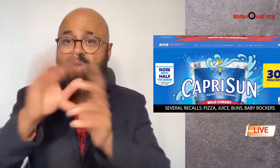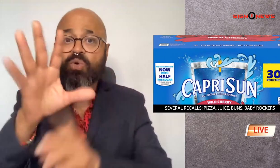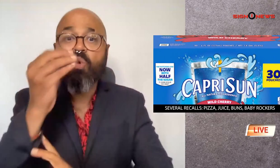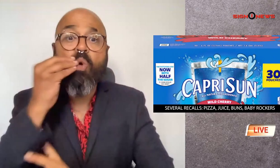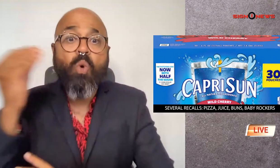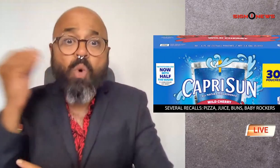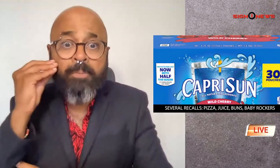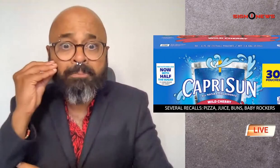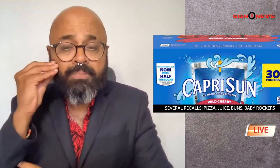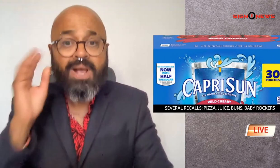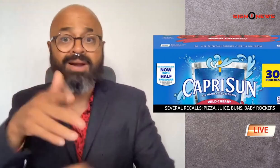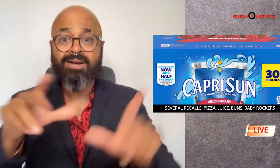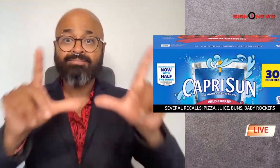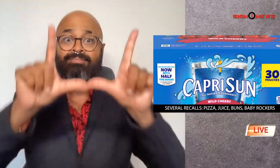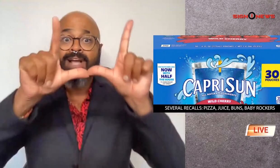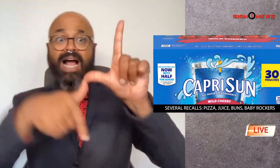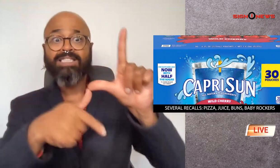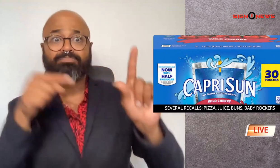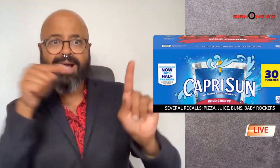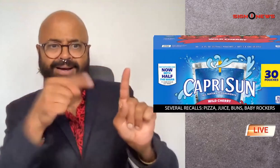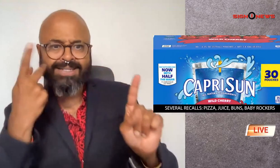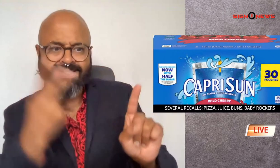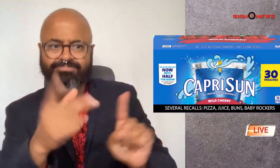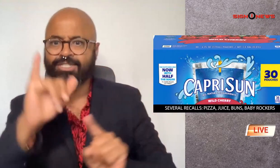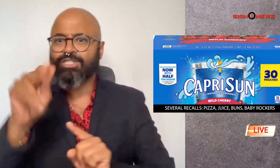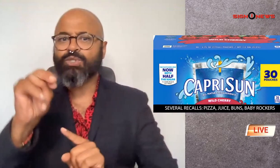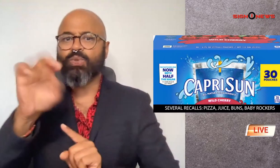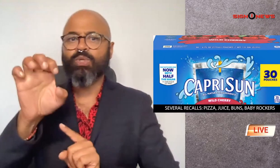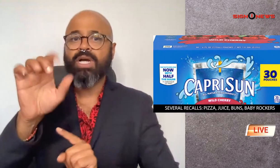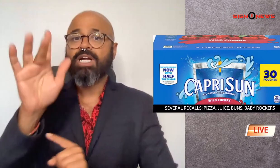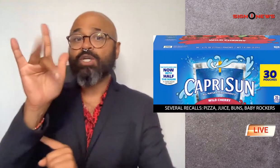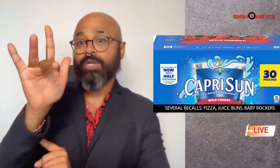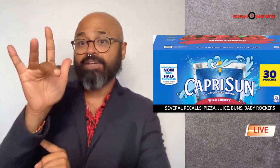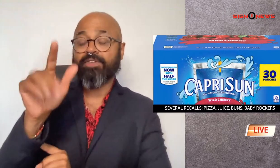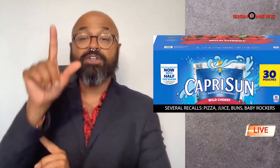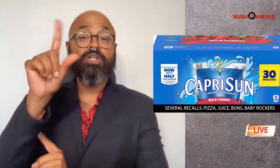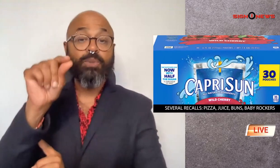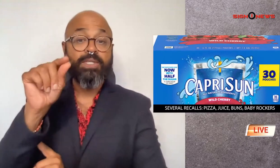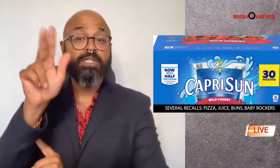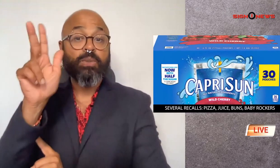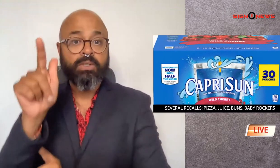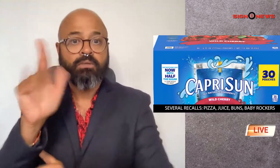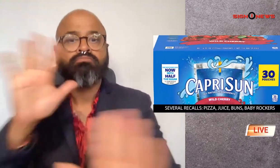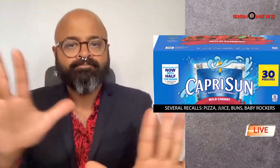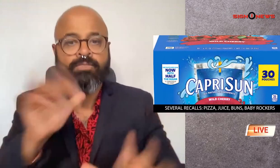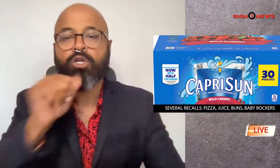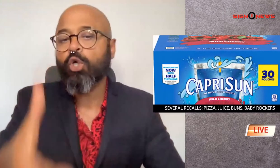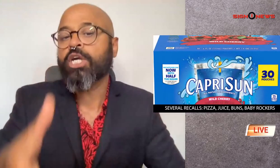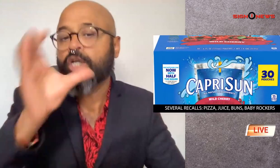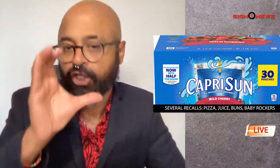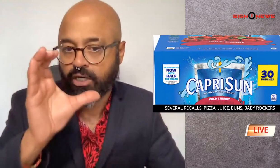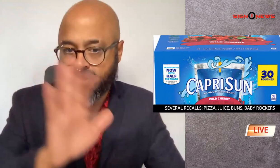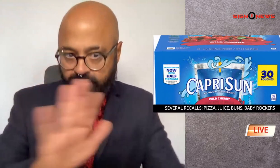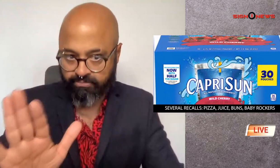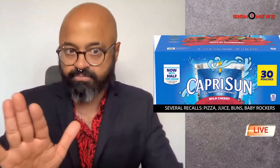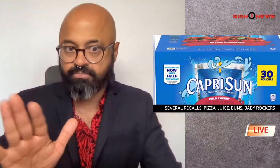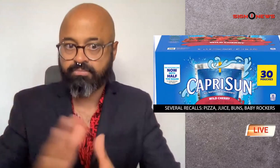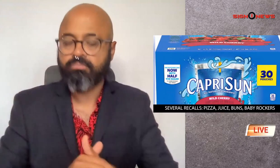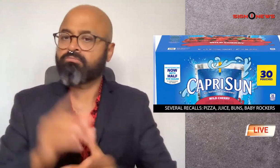if you have Capri Sun wild cherry in your home with the best win used by date of June 25th 2023 do